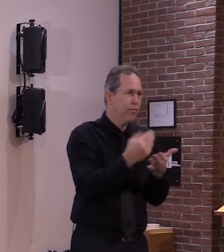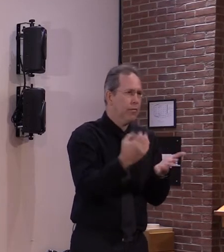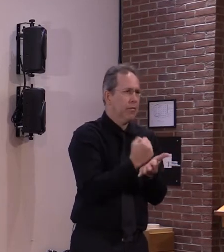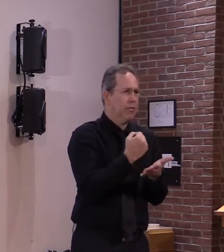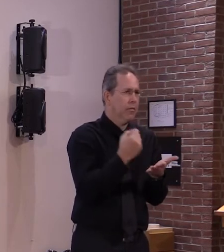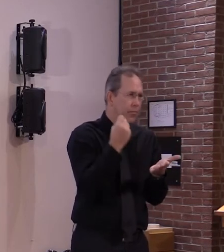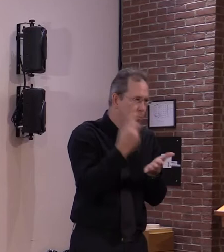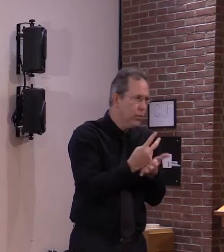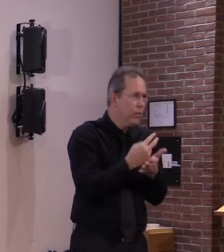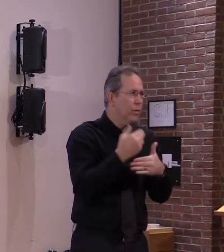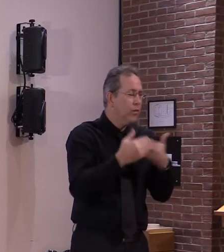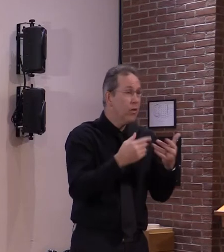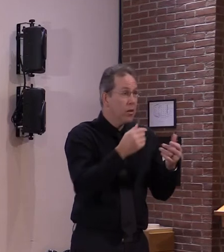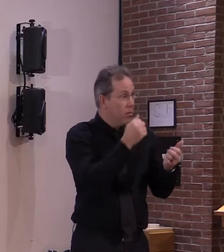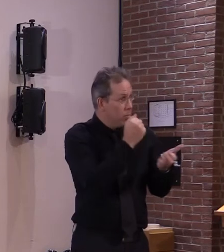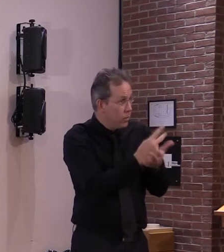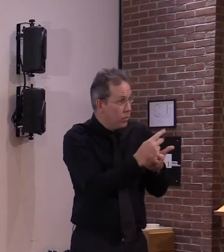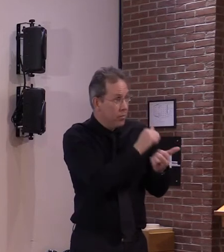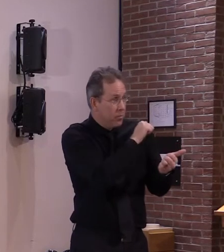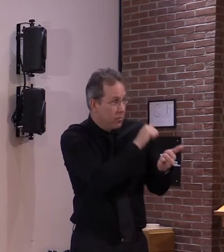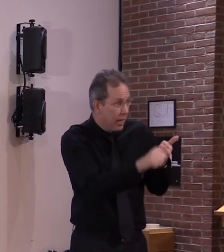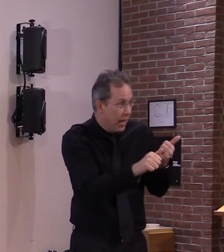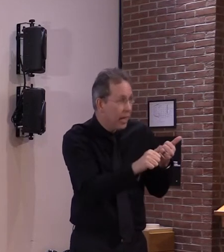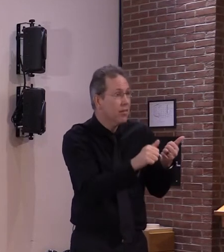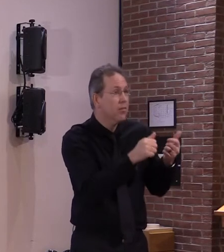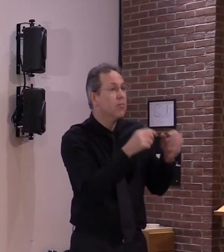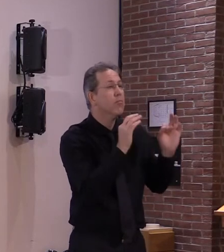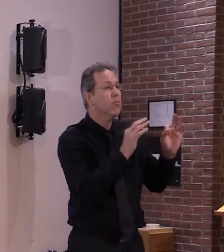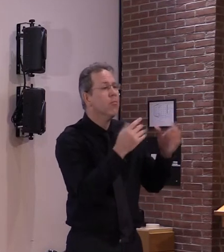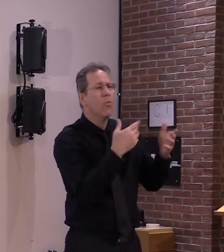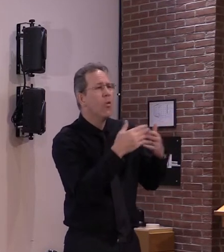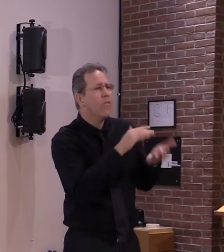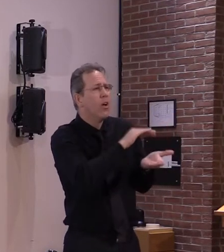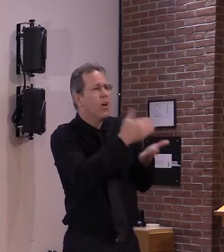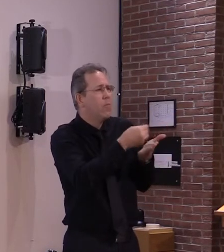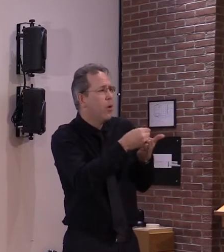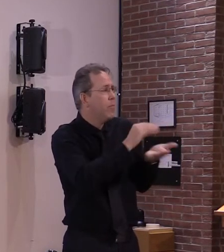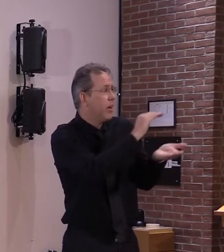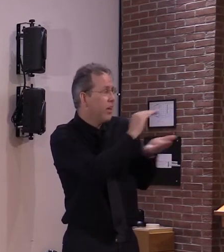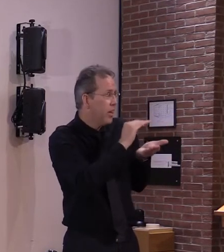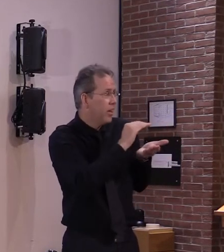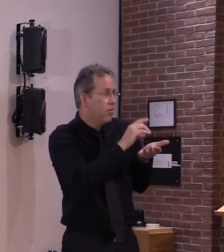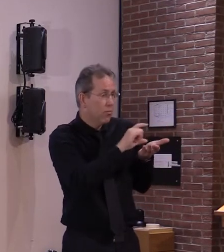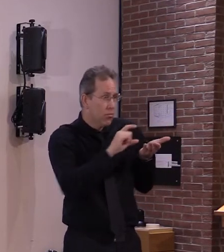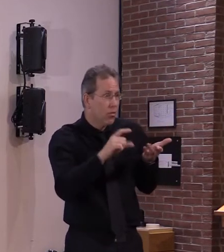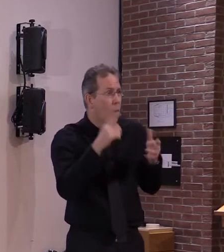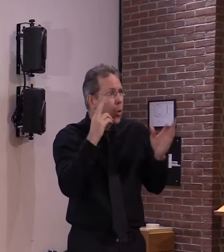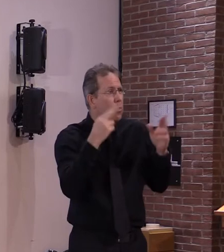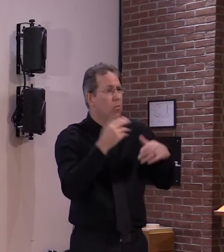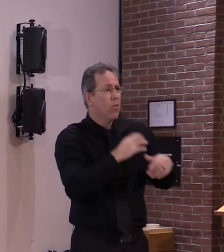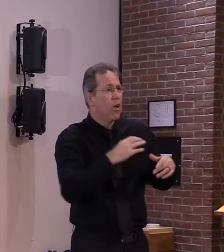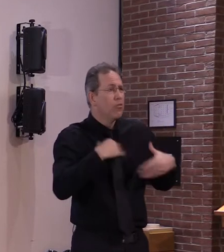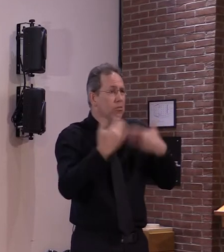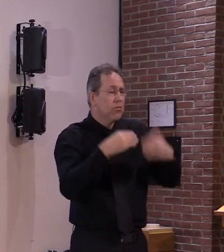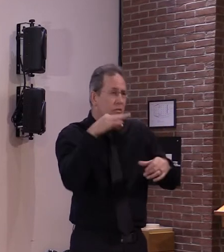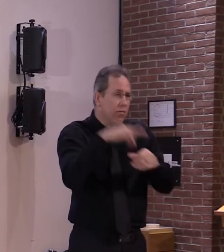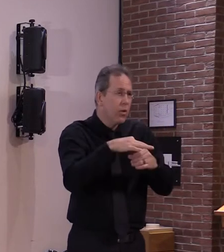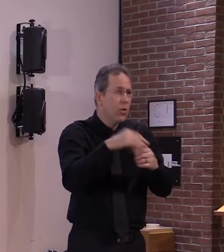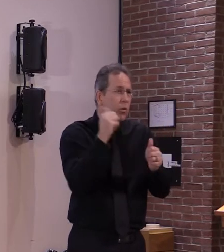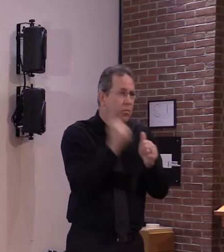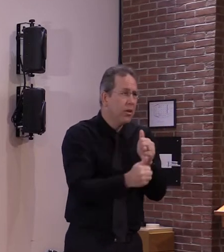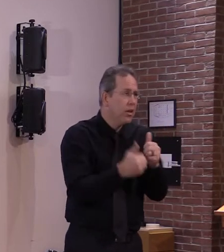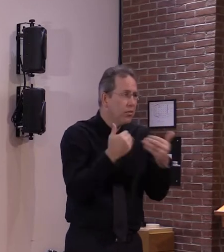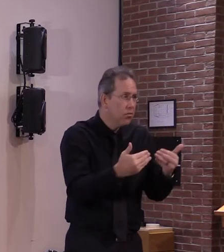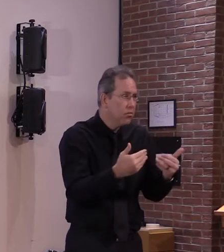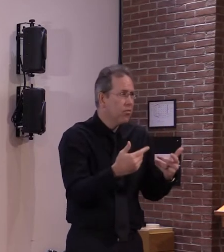january or whenever uh to uh to accommodate all the other things that we need but you know take care of the highest priority first